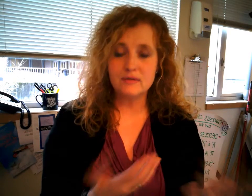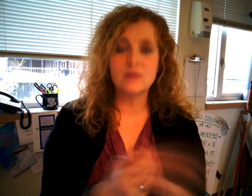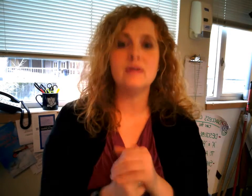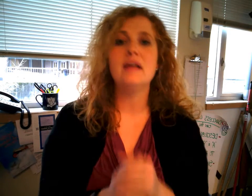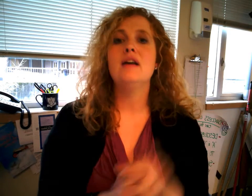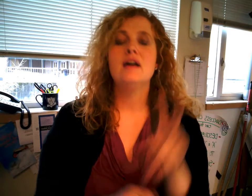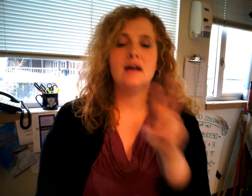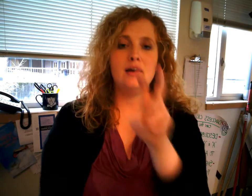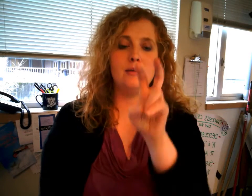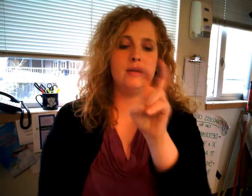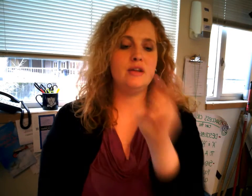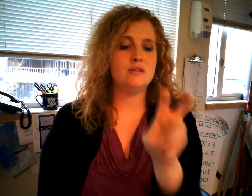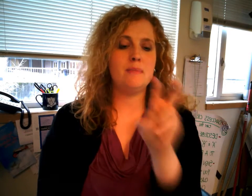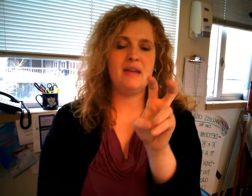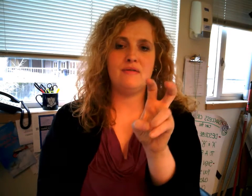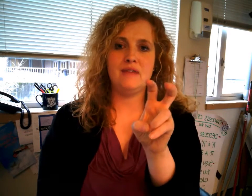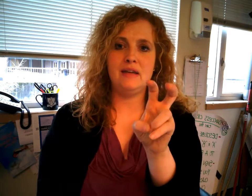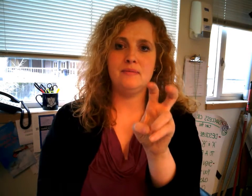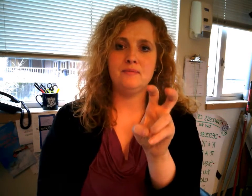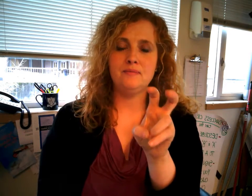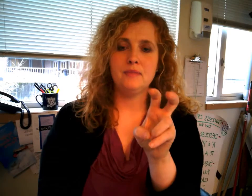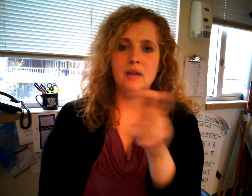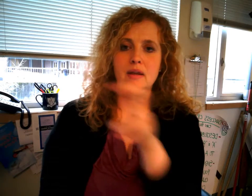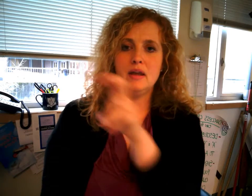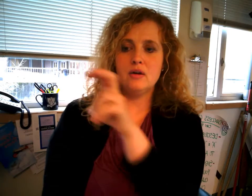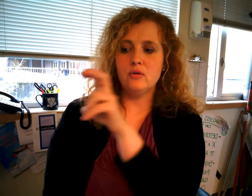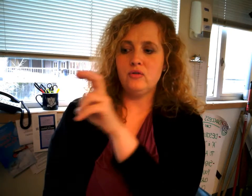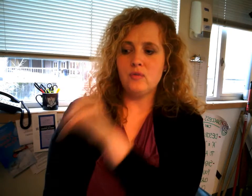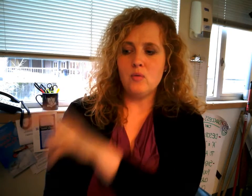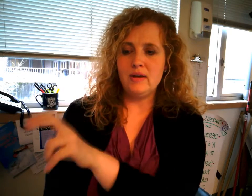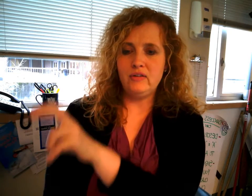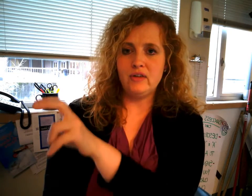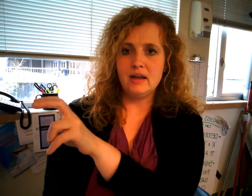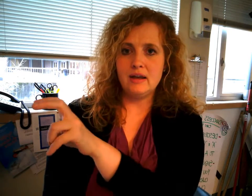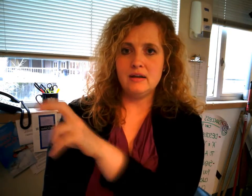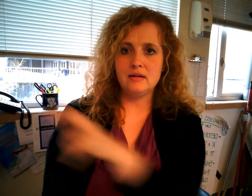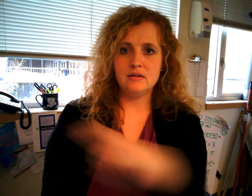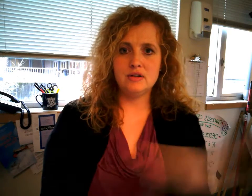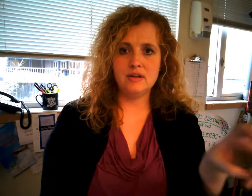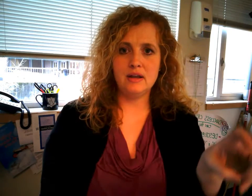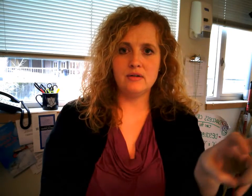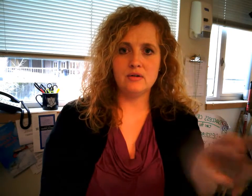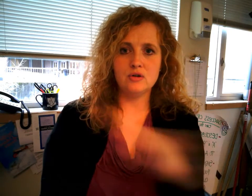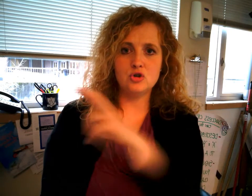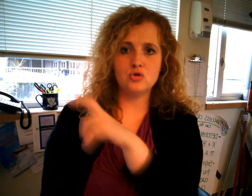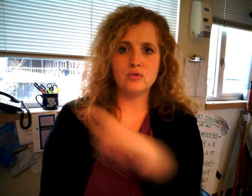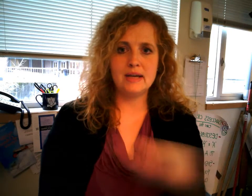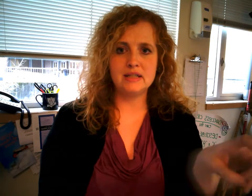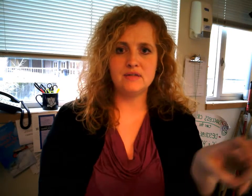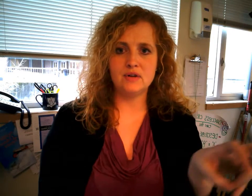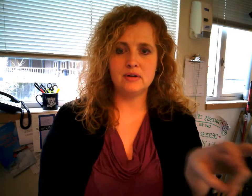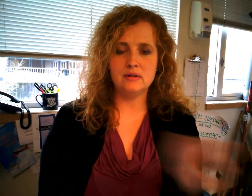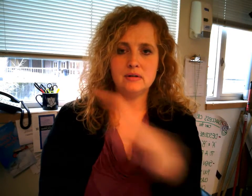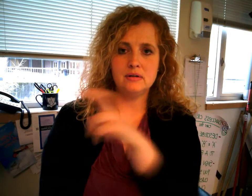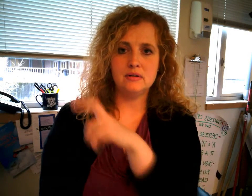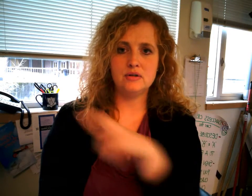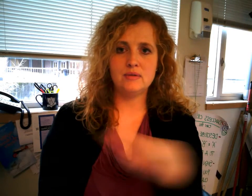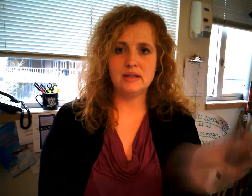bent V it goes from one side to the other transfer transfer